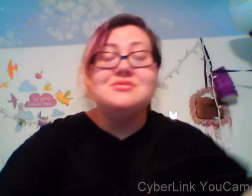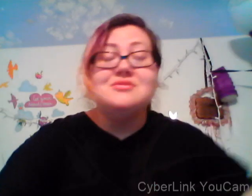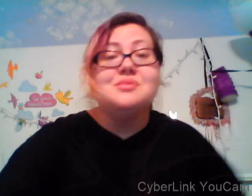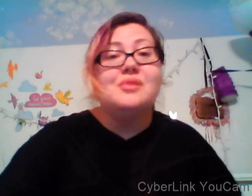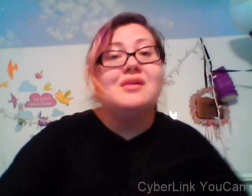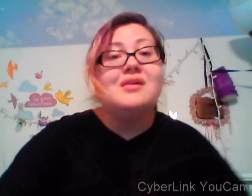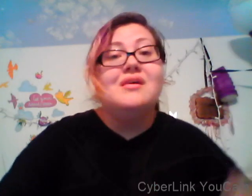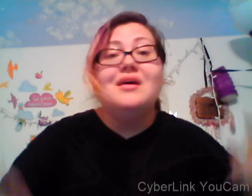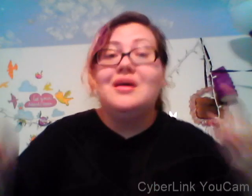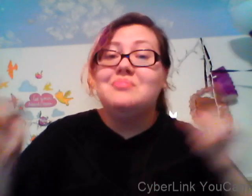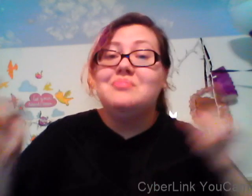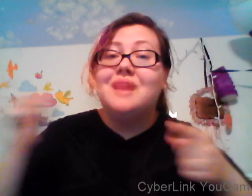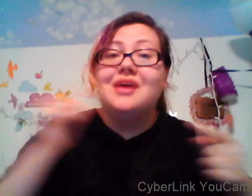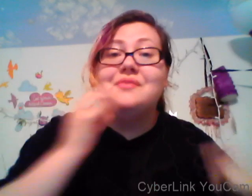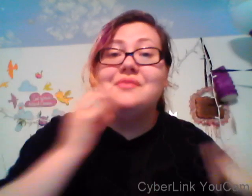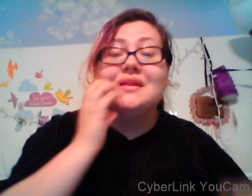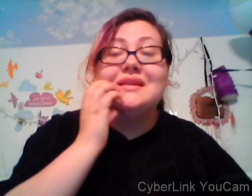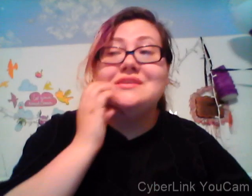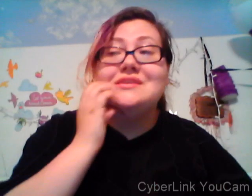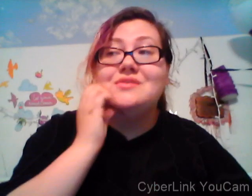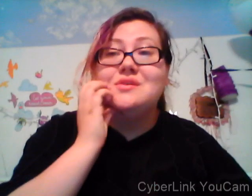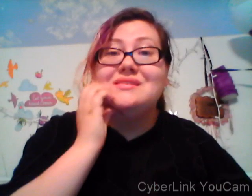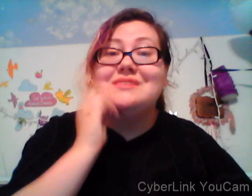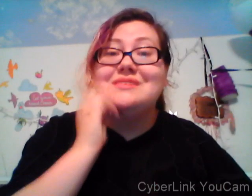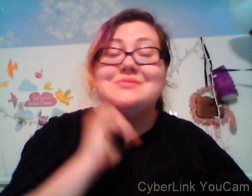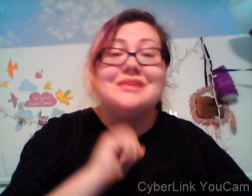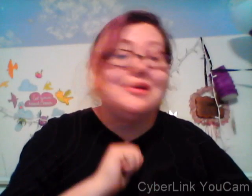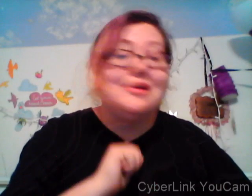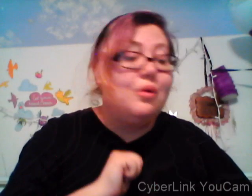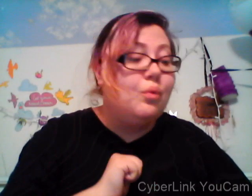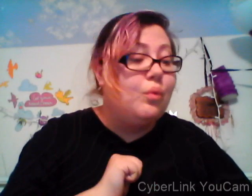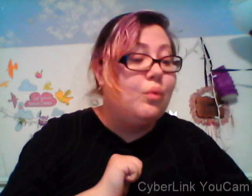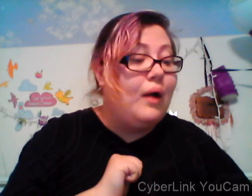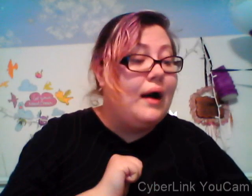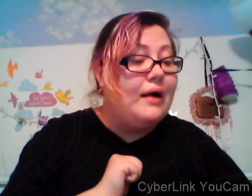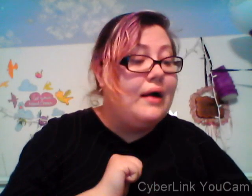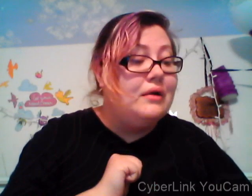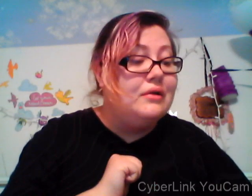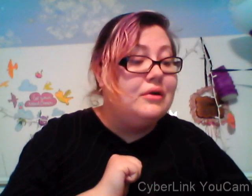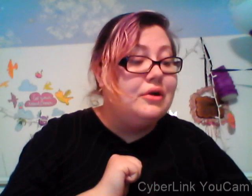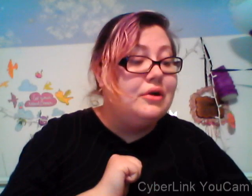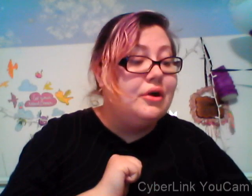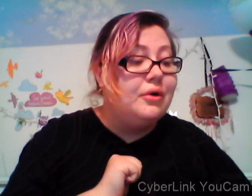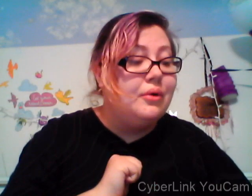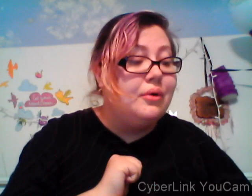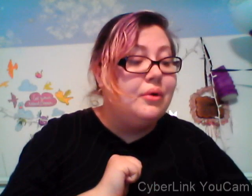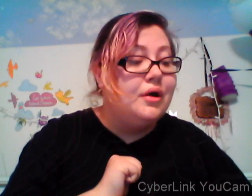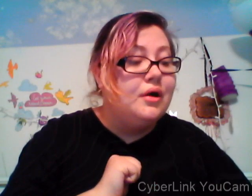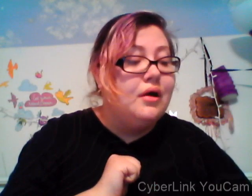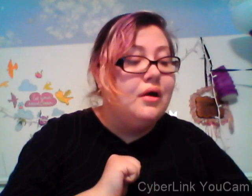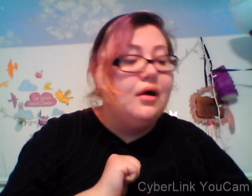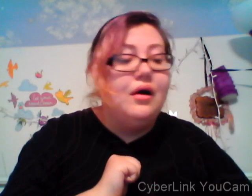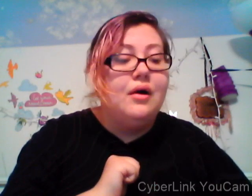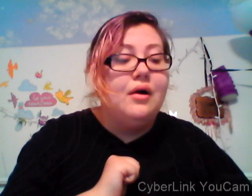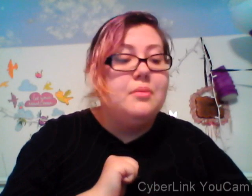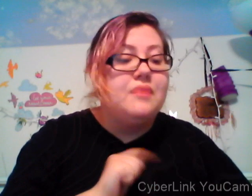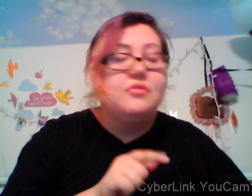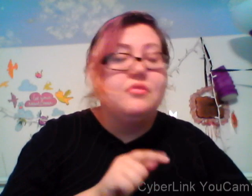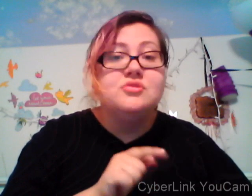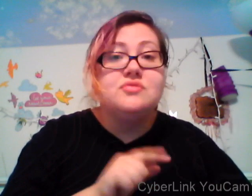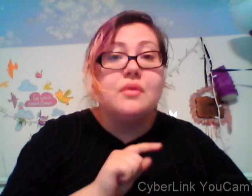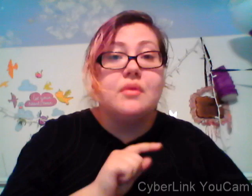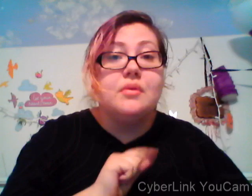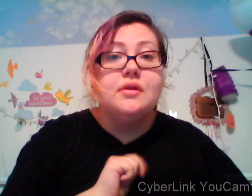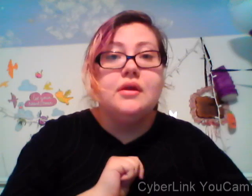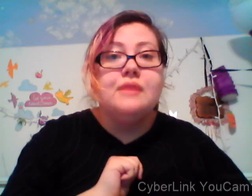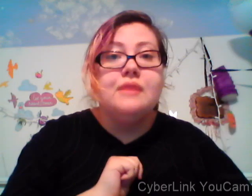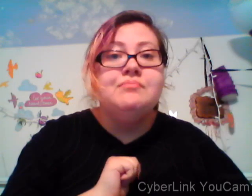something big it can be somewhere small like my favorite place was San Diego